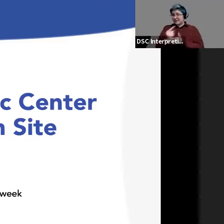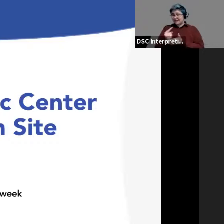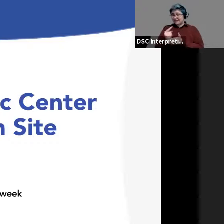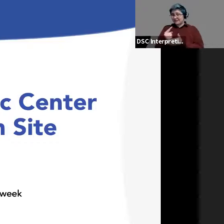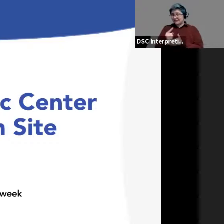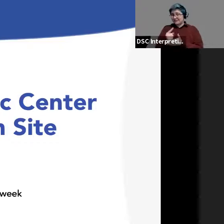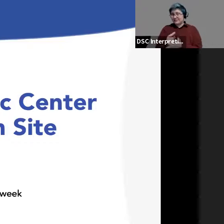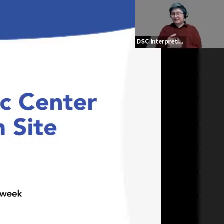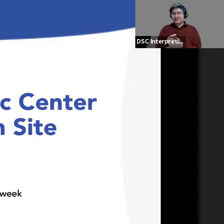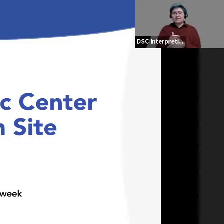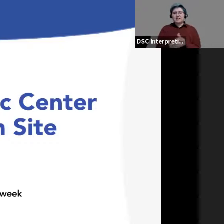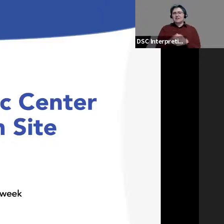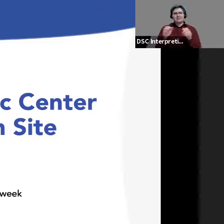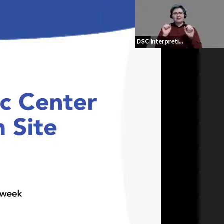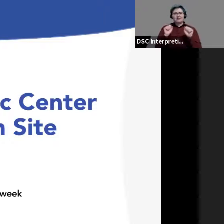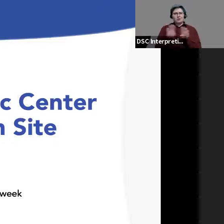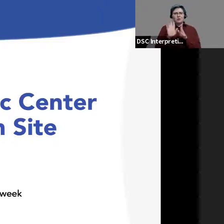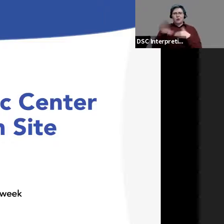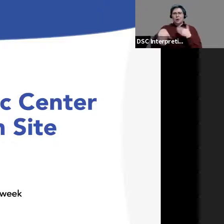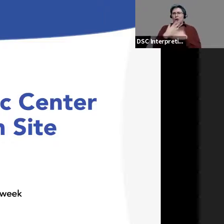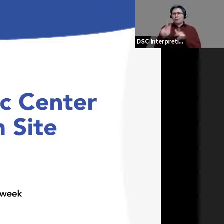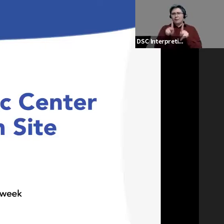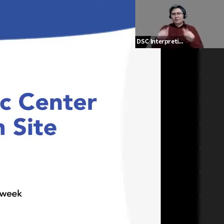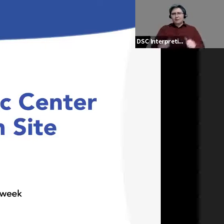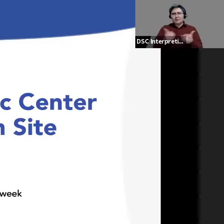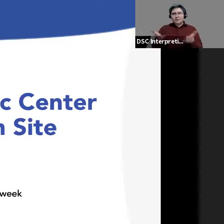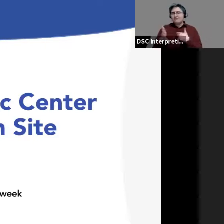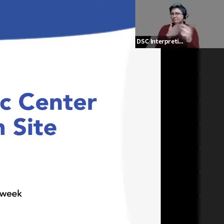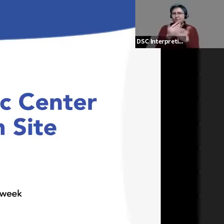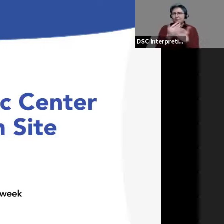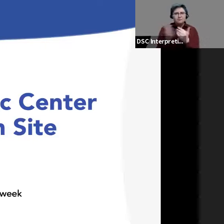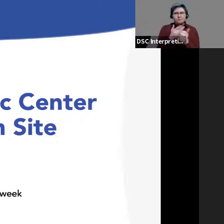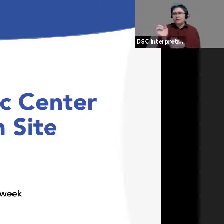open to all residents, regardless of the location.